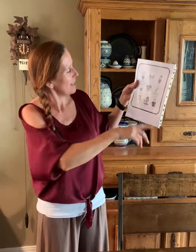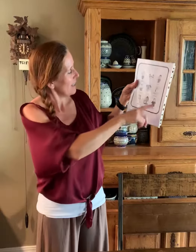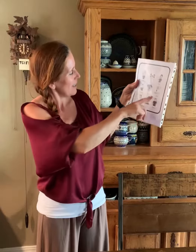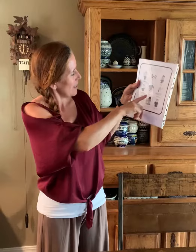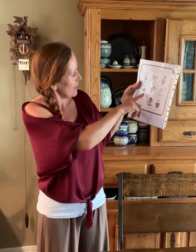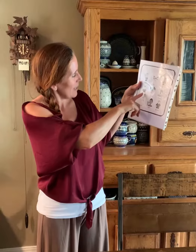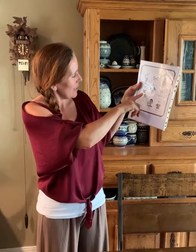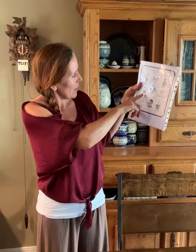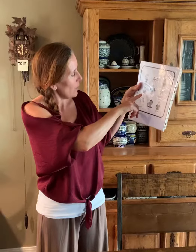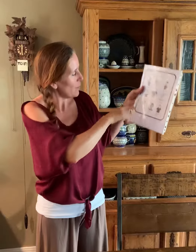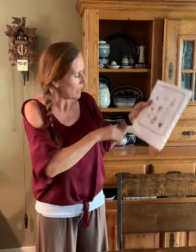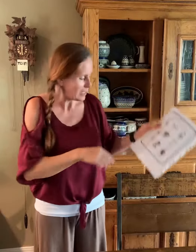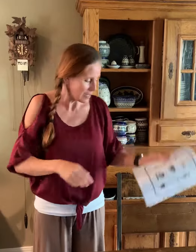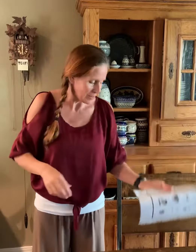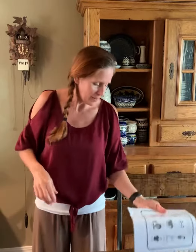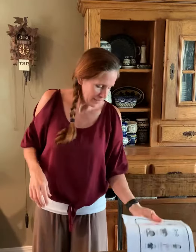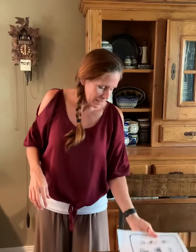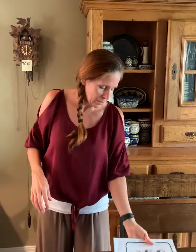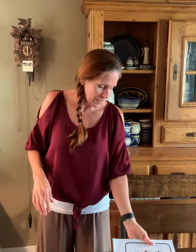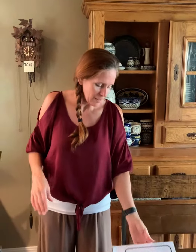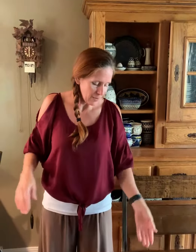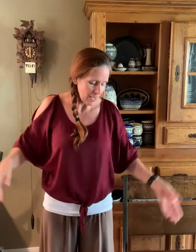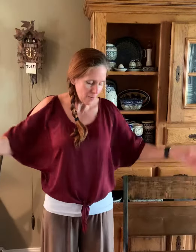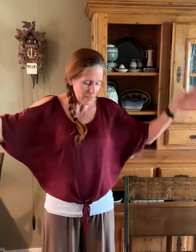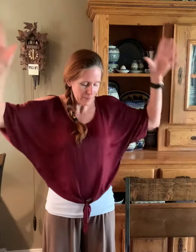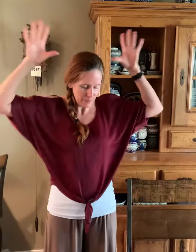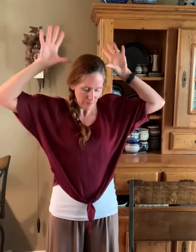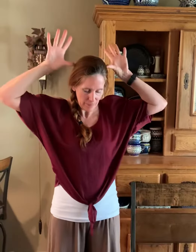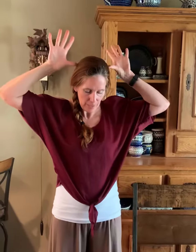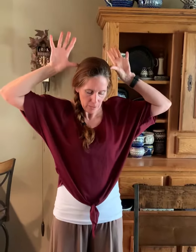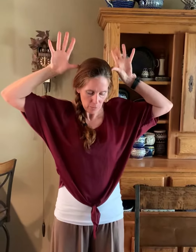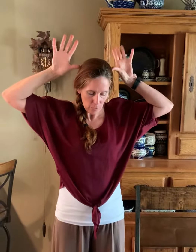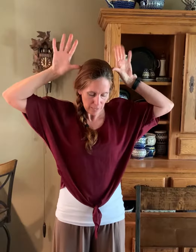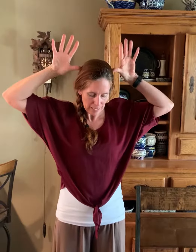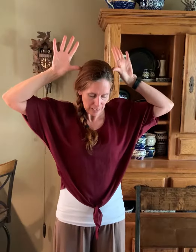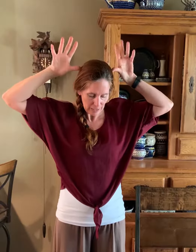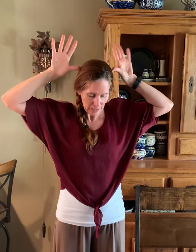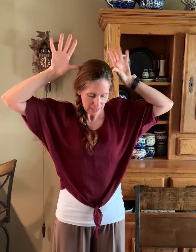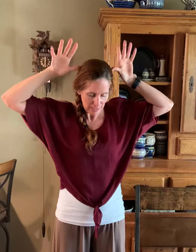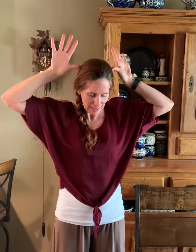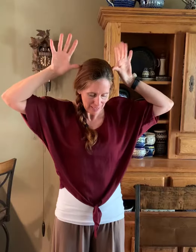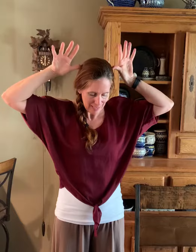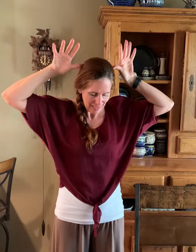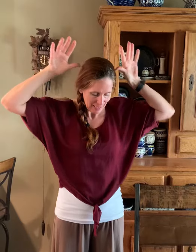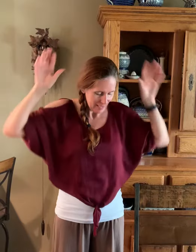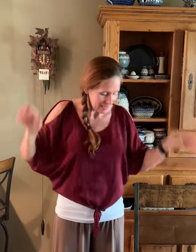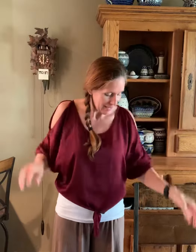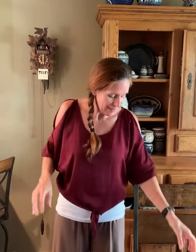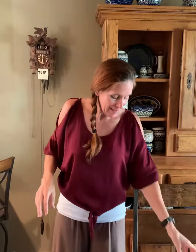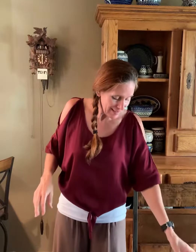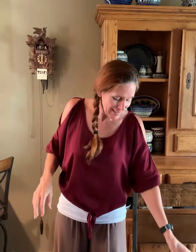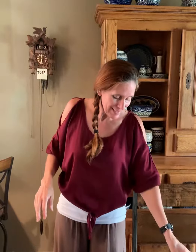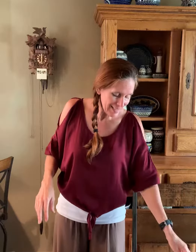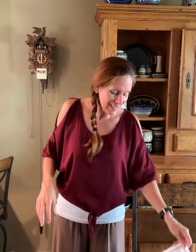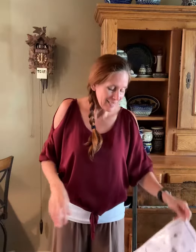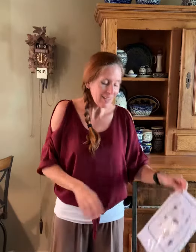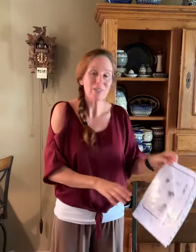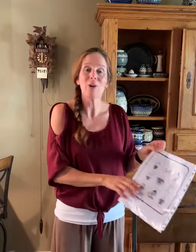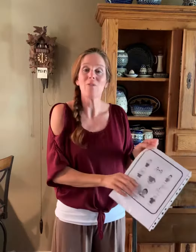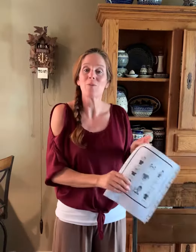And then, oh, reindeer. I need two hands for that one. Reindeer. And I think that's it. I'll go over them